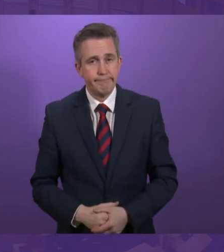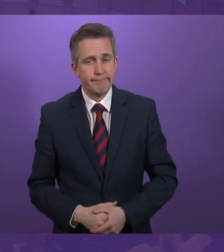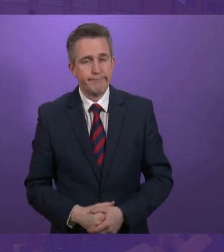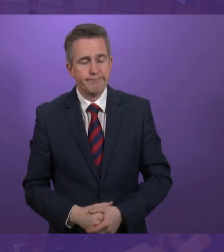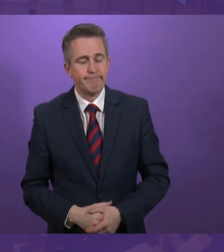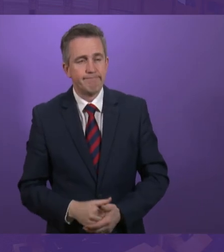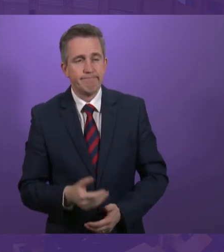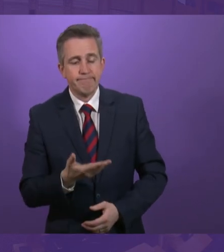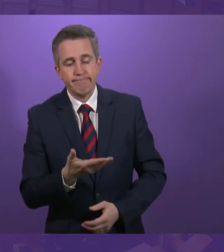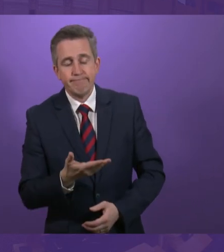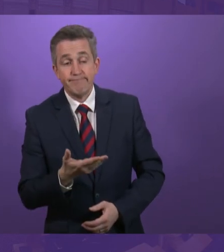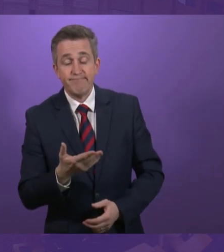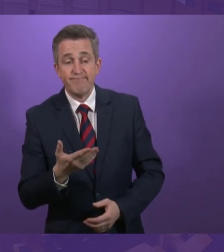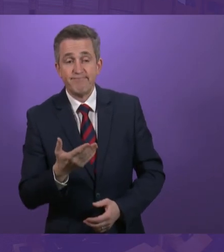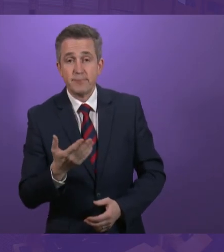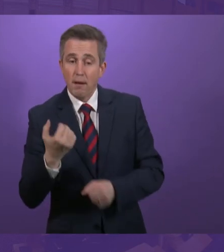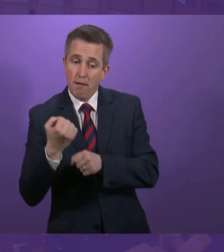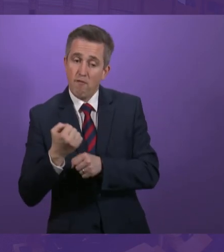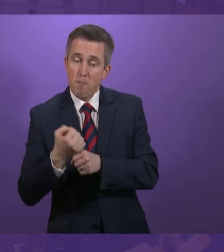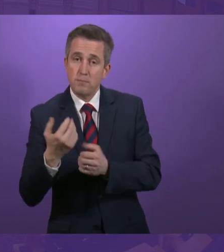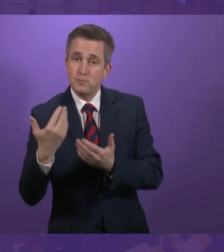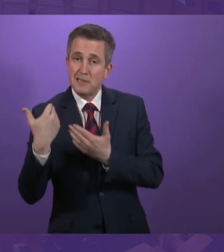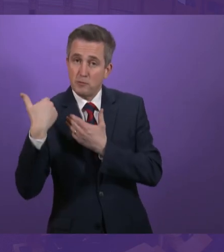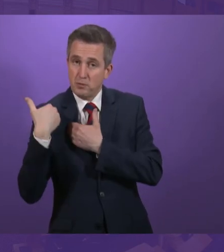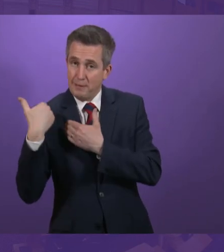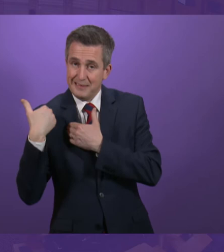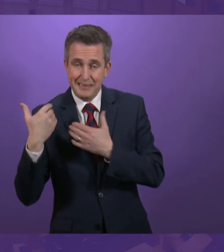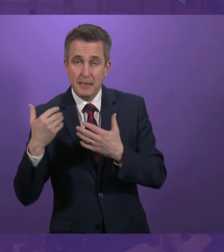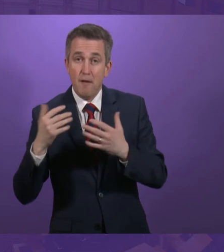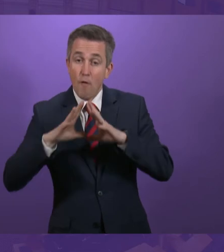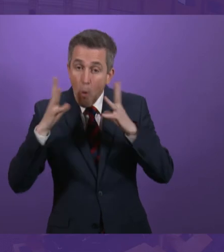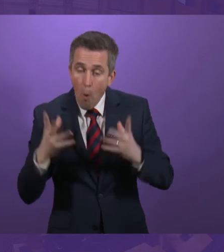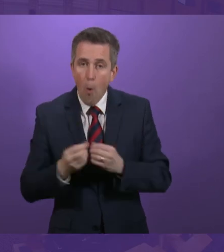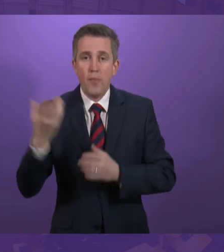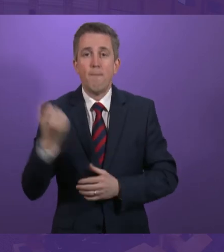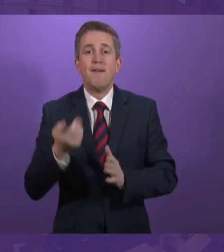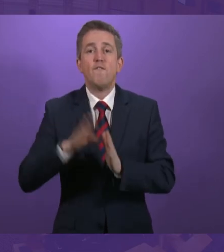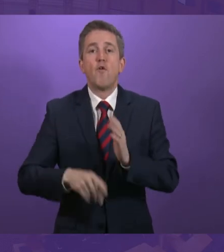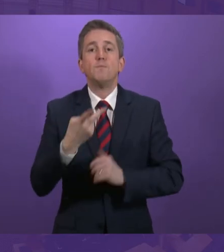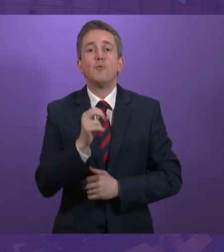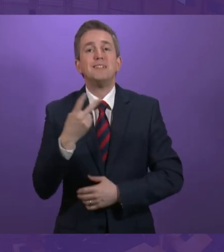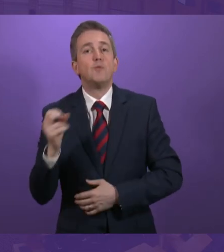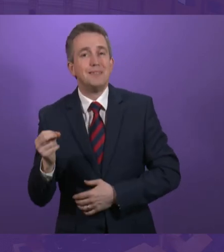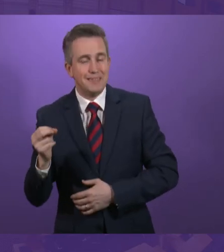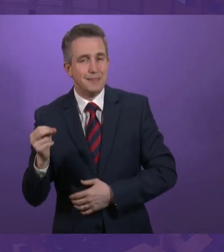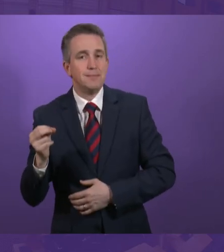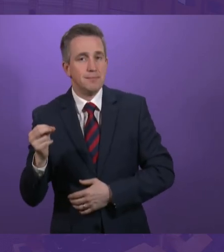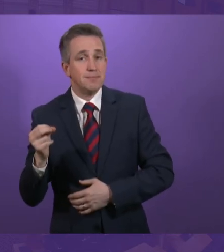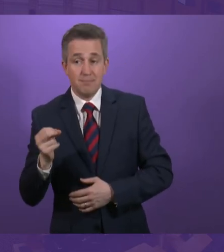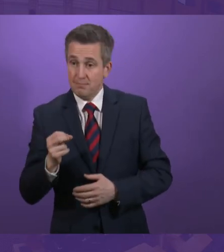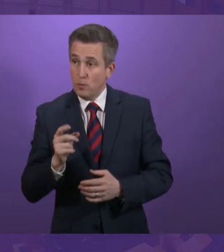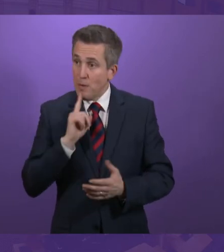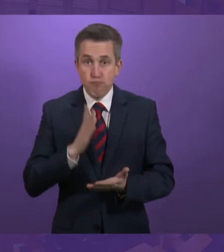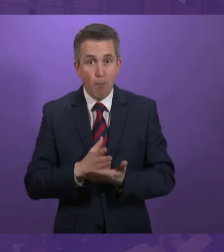We will take full responsibility of all the developed benefits from April 2020, just exactly as we